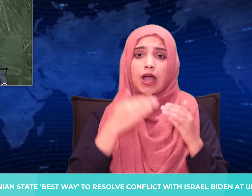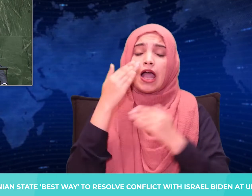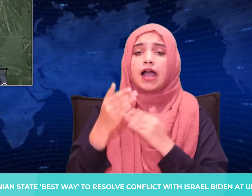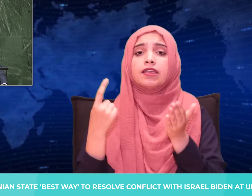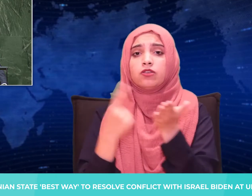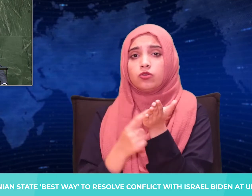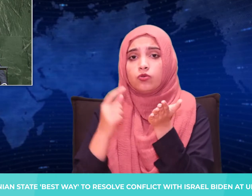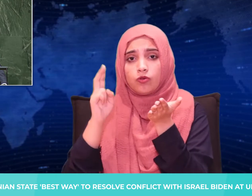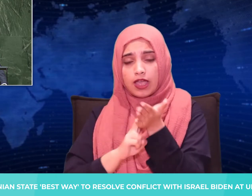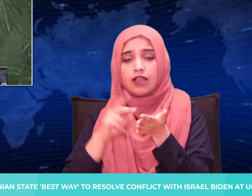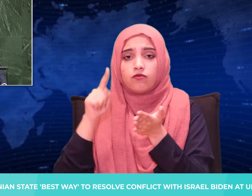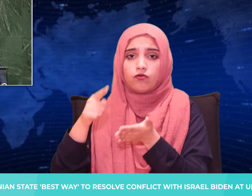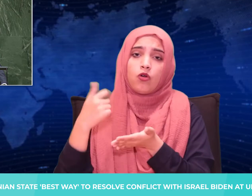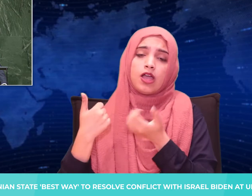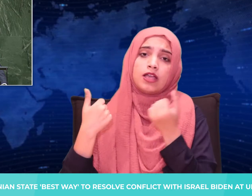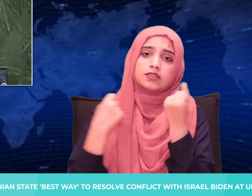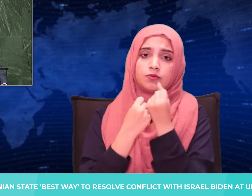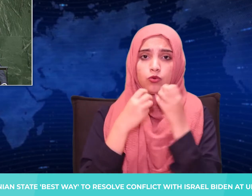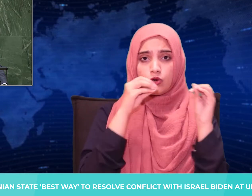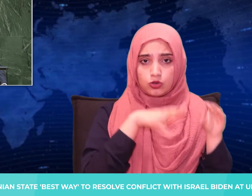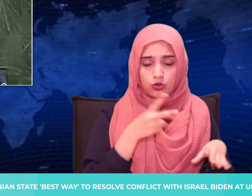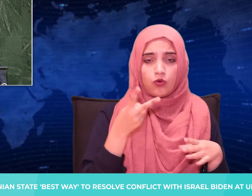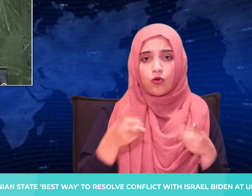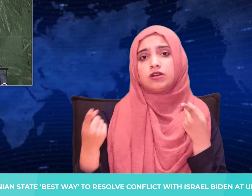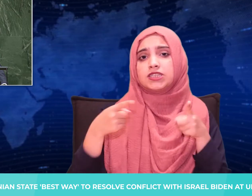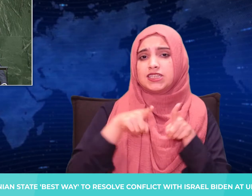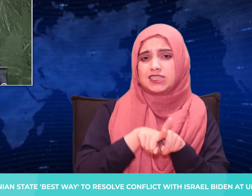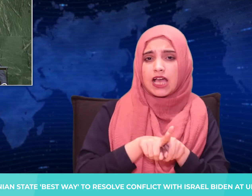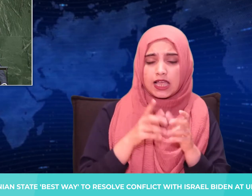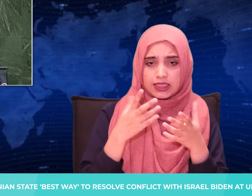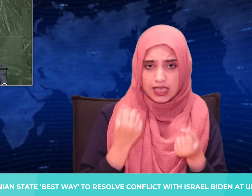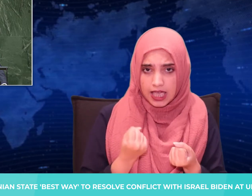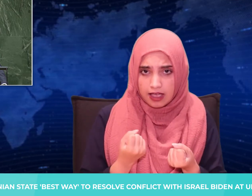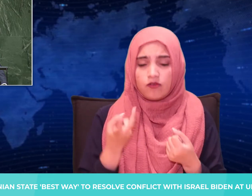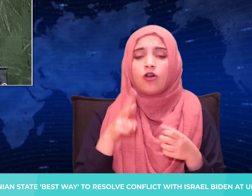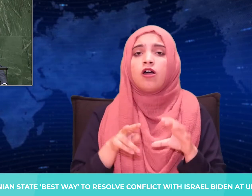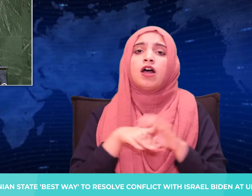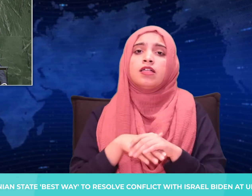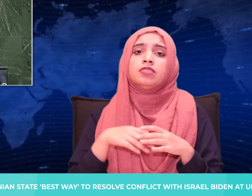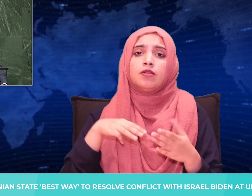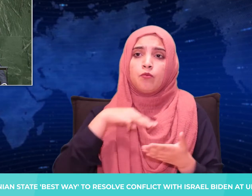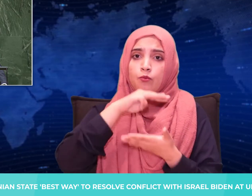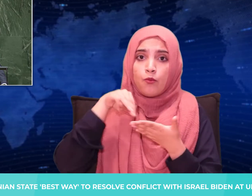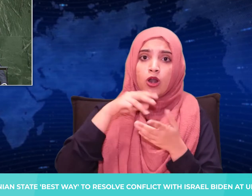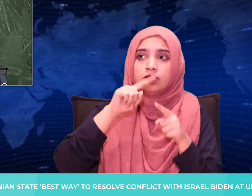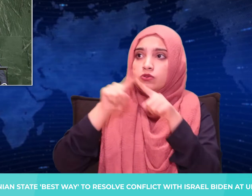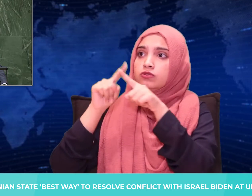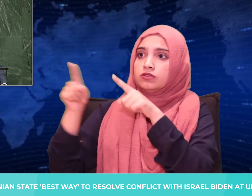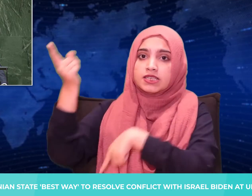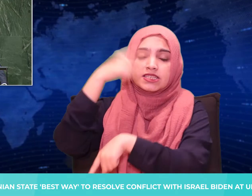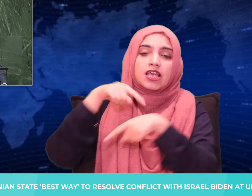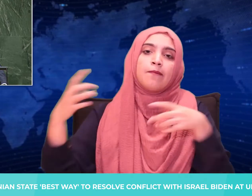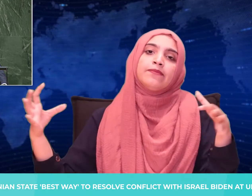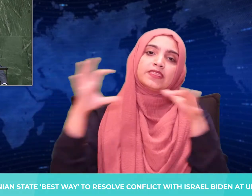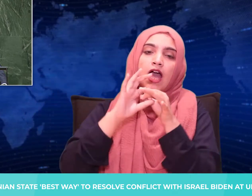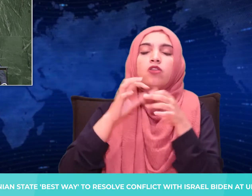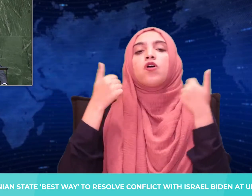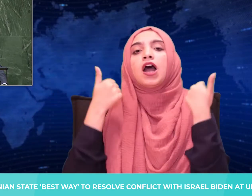Biden, a Democrat, hoped to present a compelling case that the United States remains a reliable